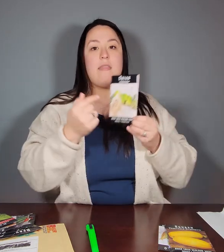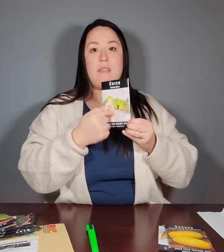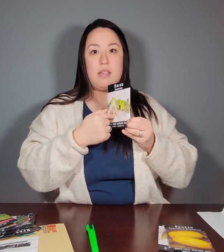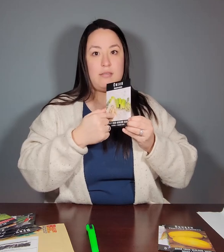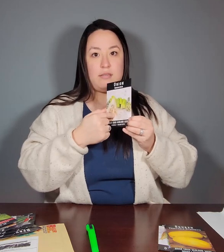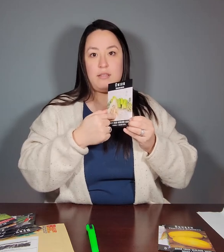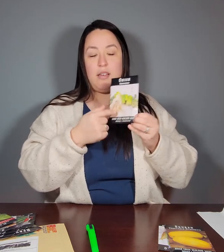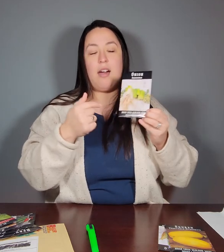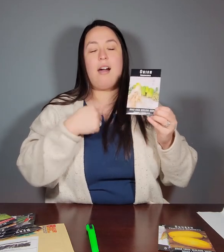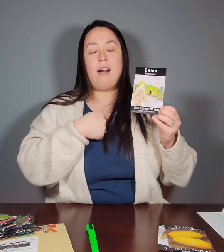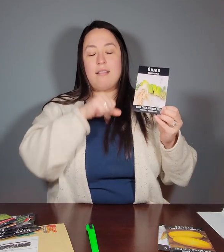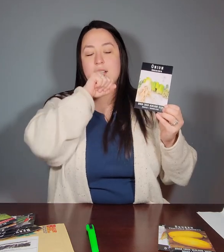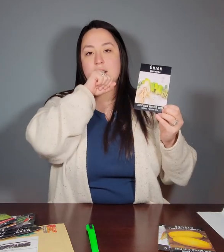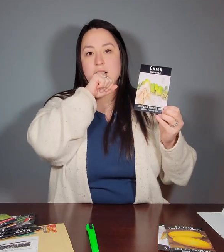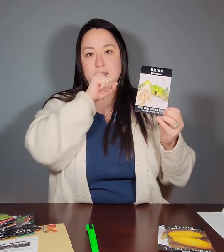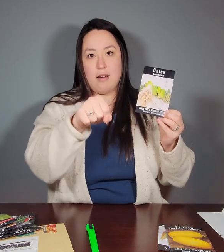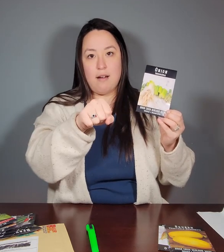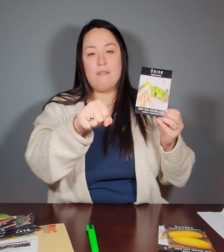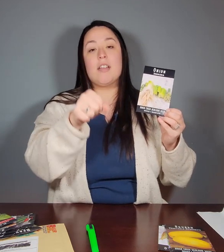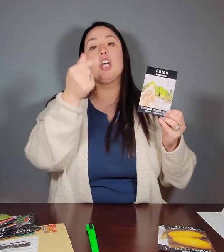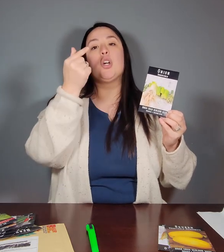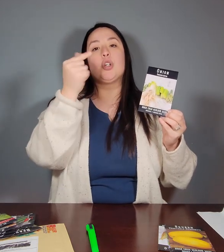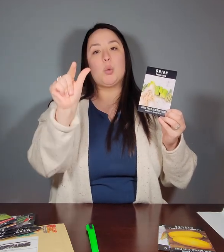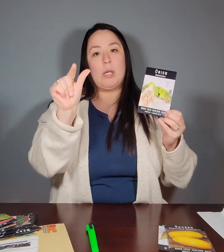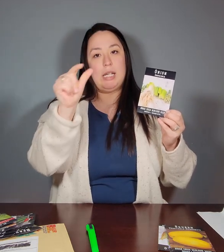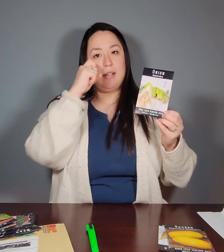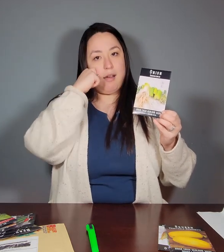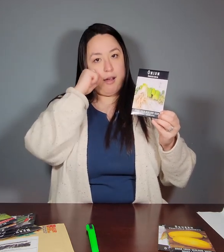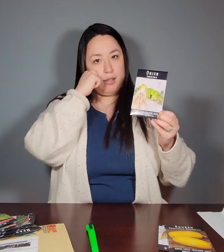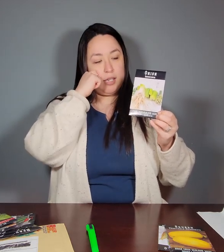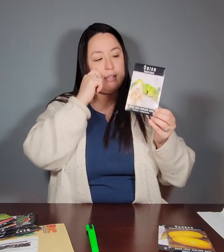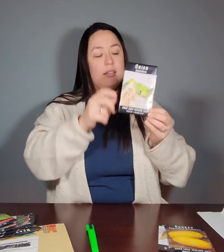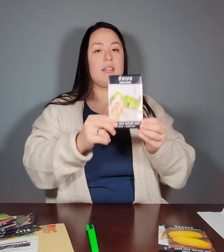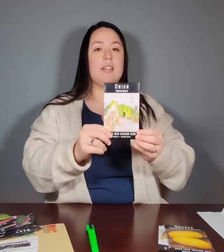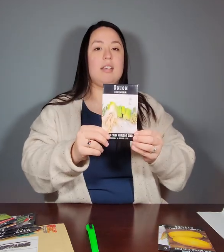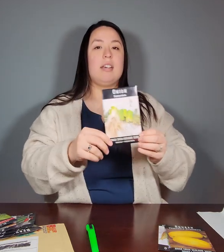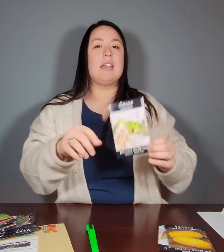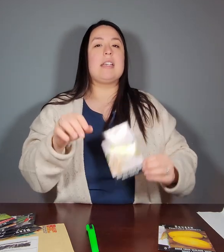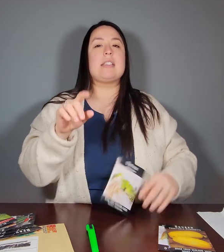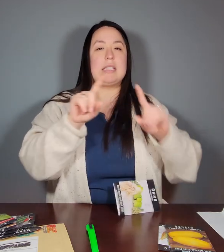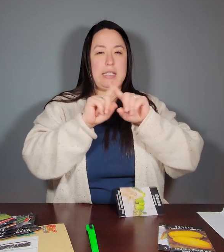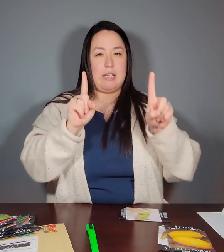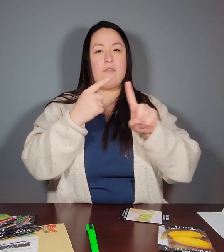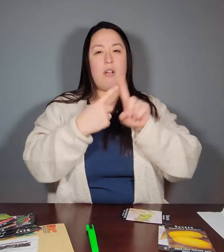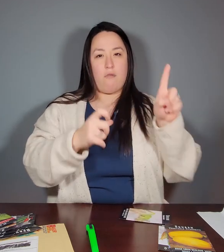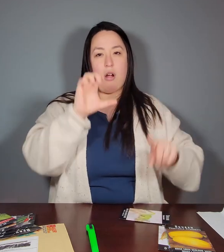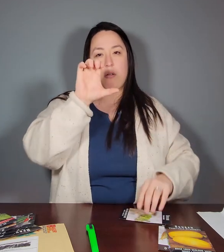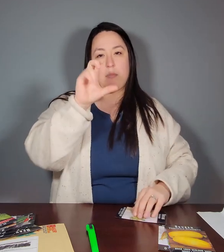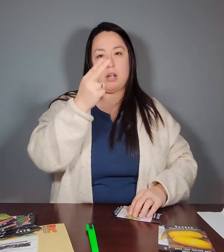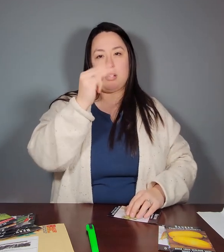These. I love. They're green onions. It's different from chives.